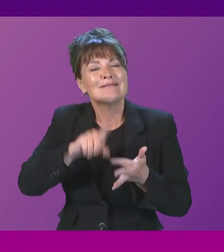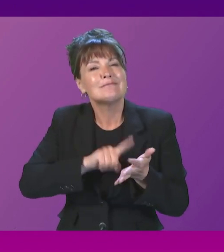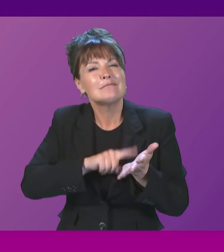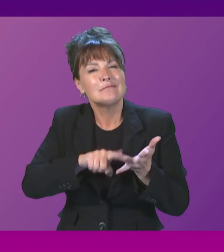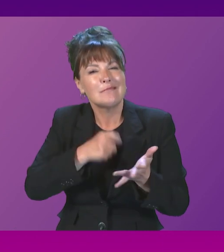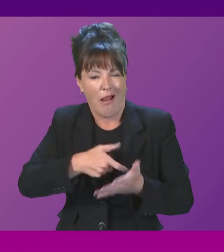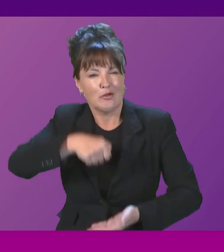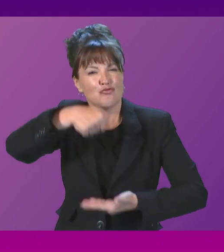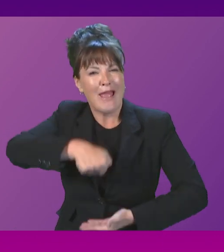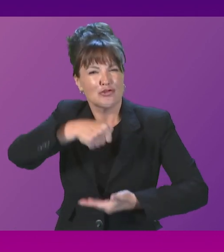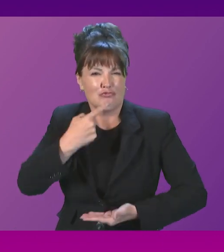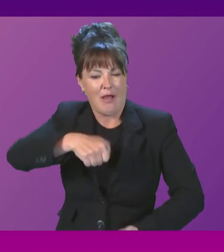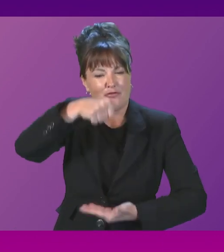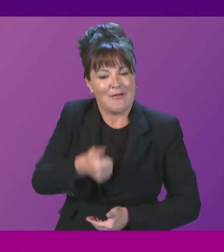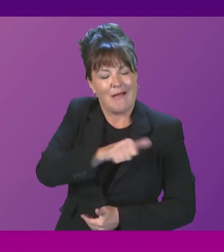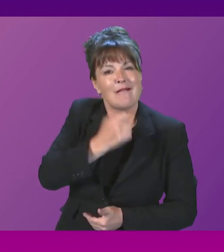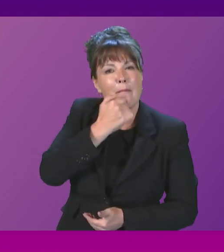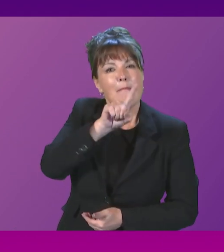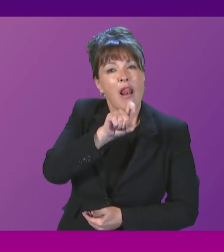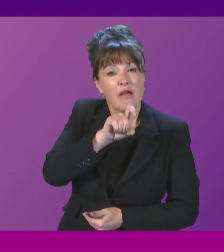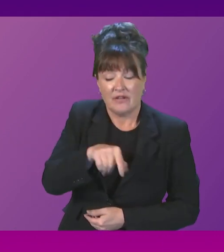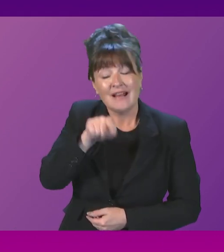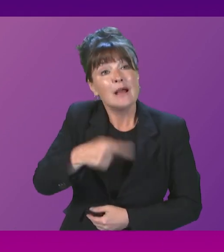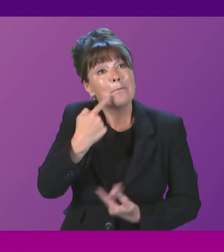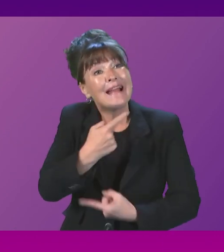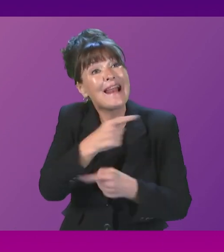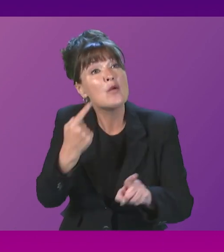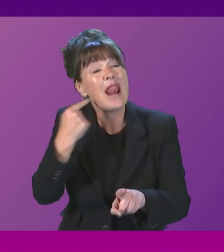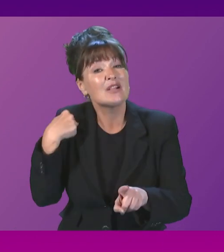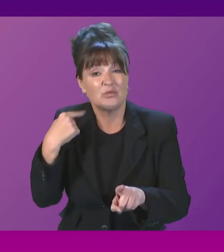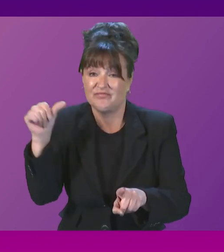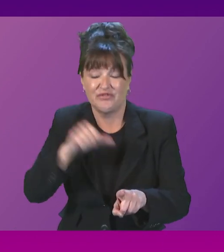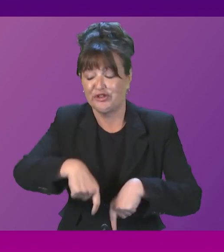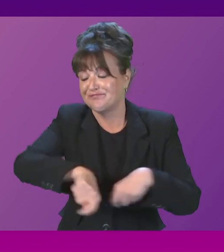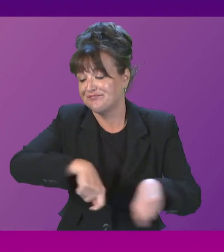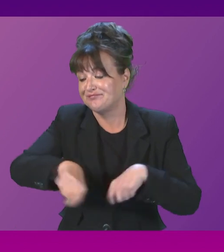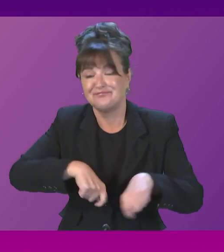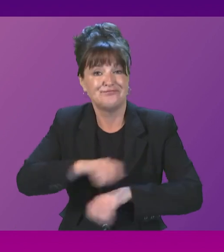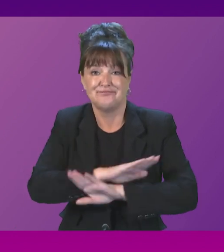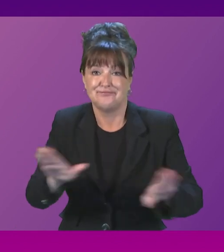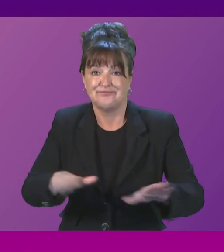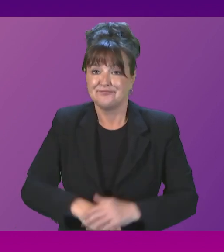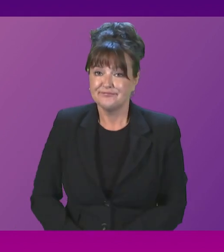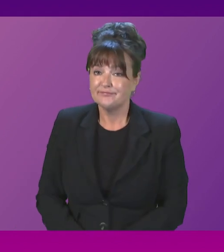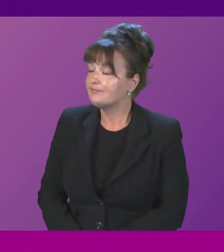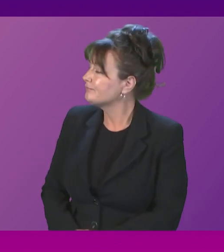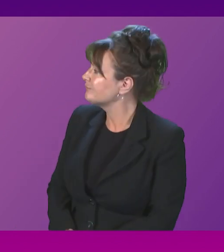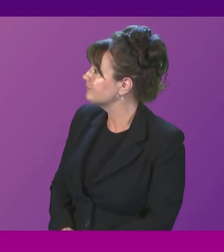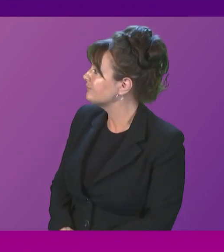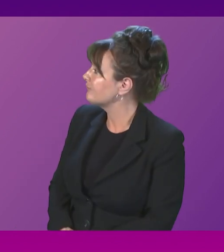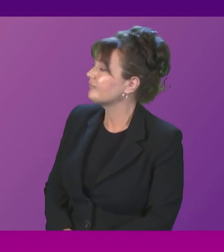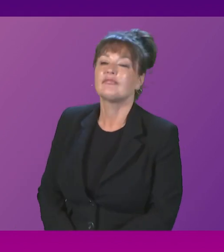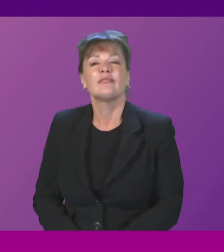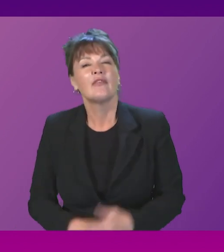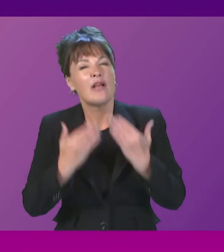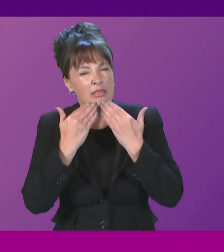unfunded and unjustified tax cuts for top earners. Julian Martin. I thank the First Minister for that answer, and she